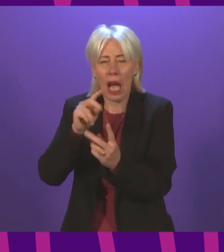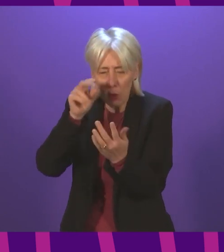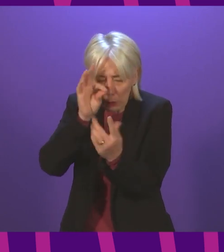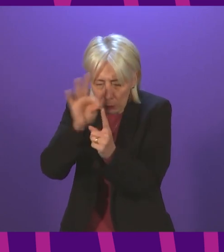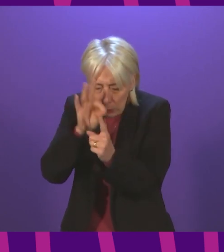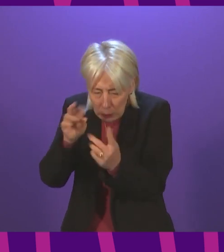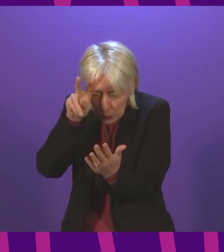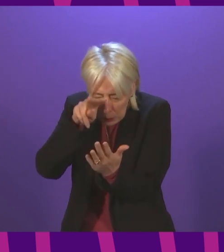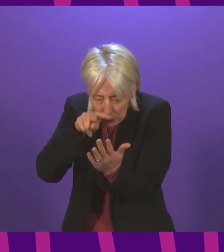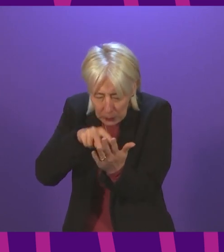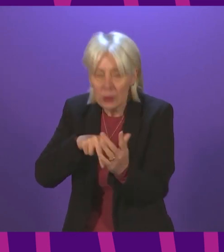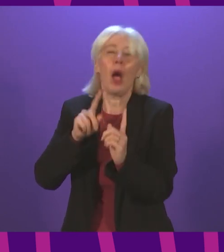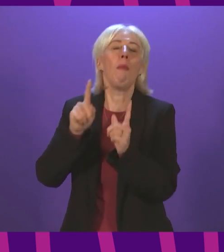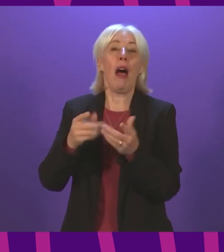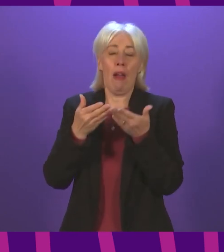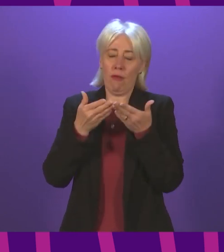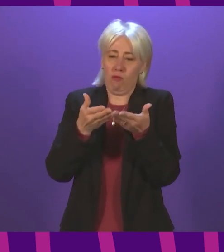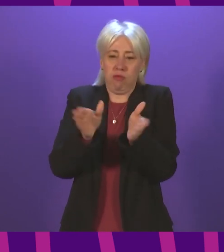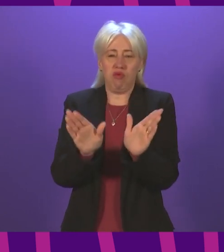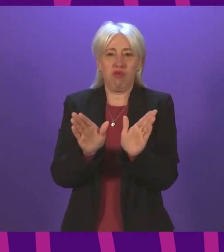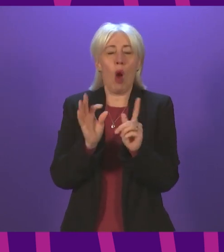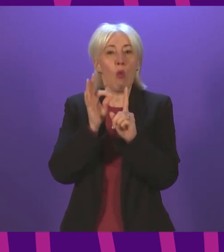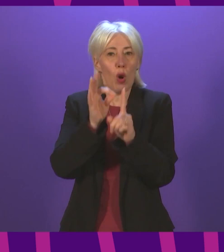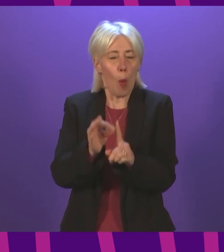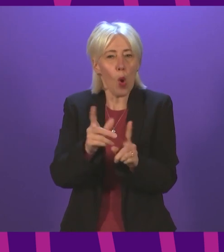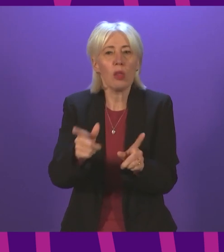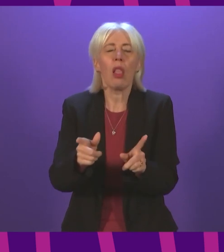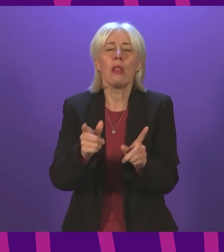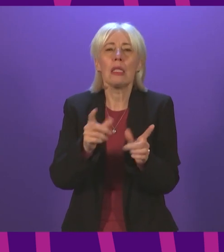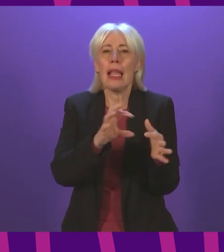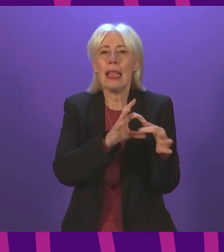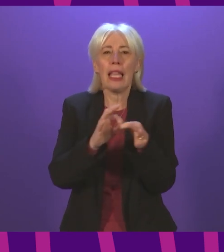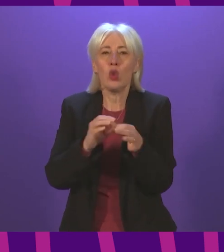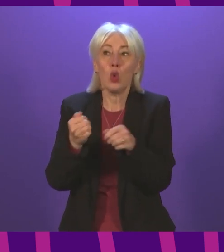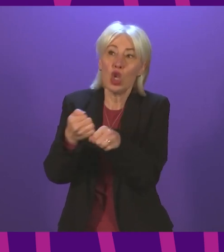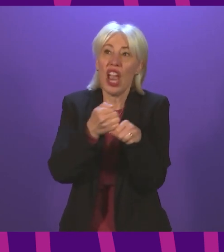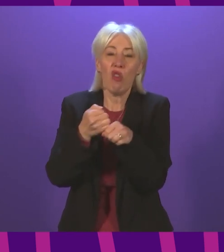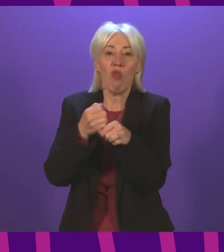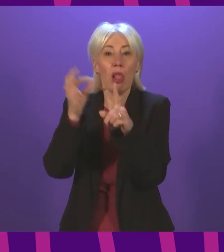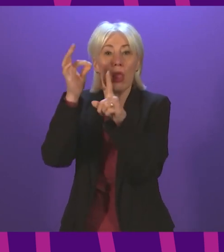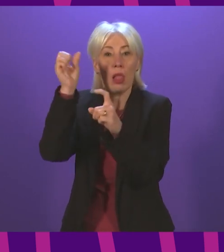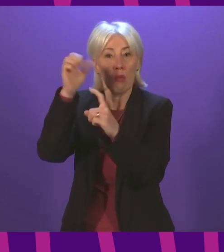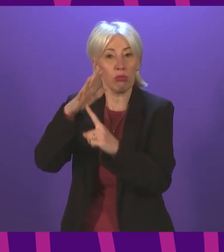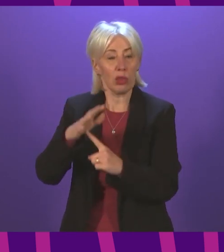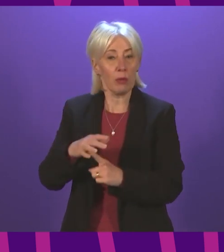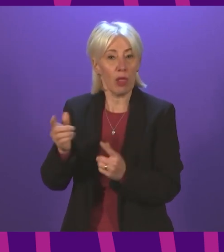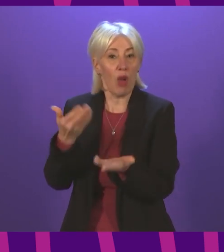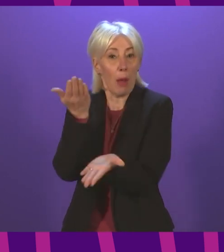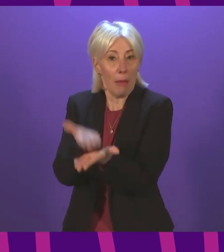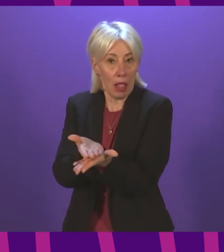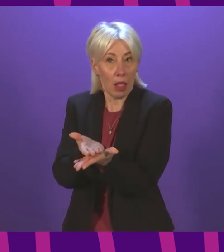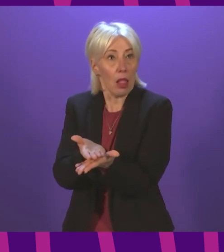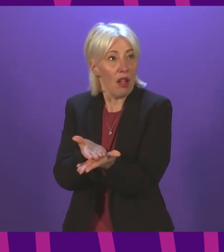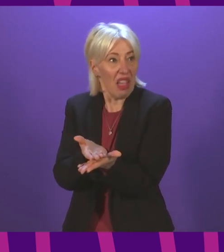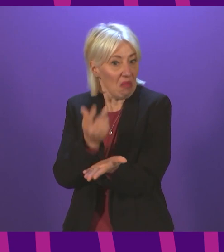the broad proposals there translate into the general principles of a bill, I think it would be likely that we